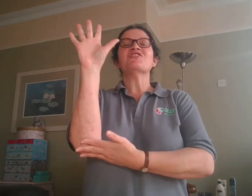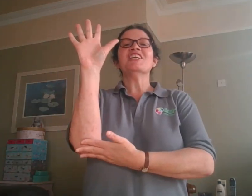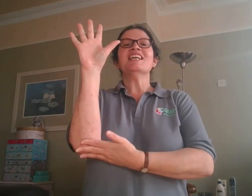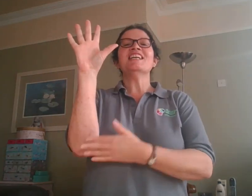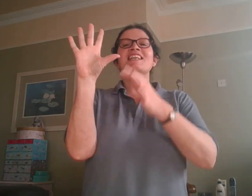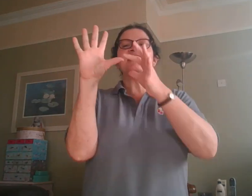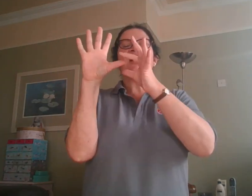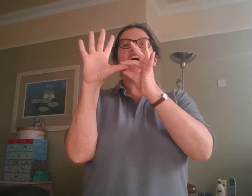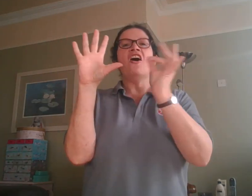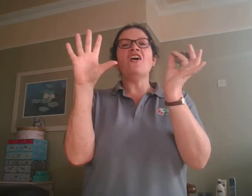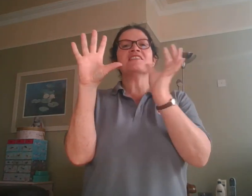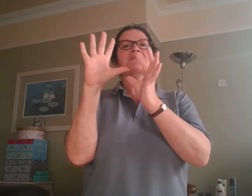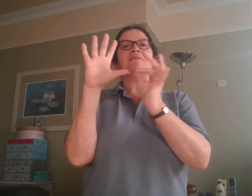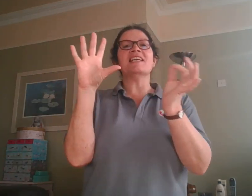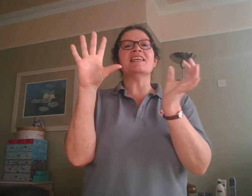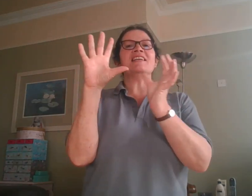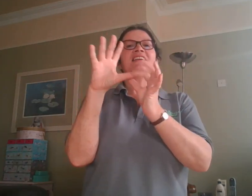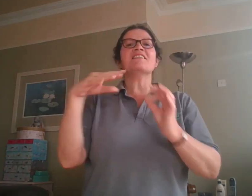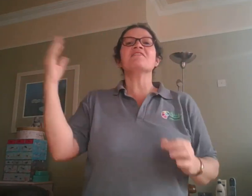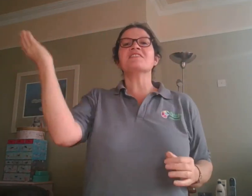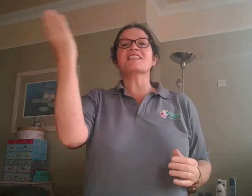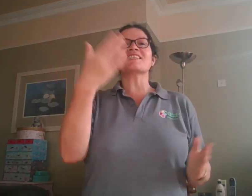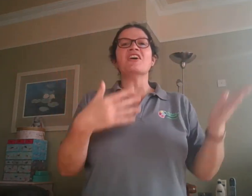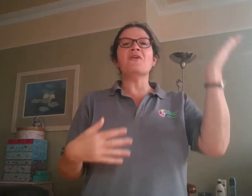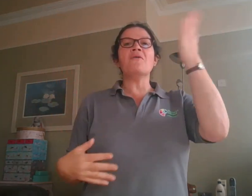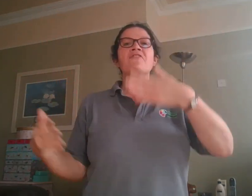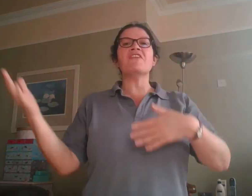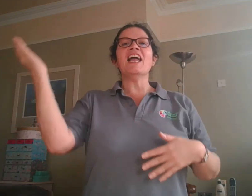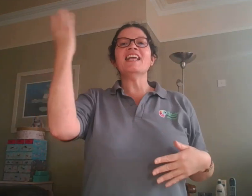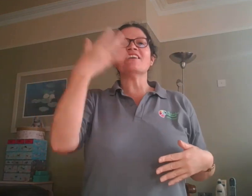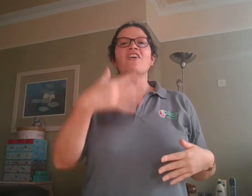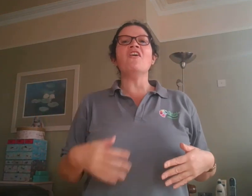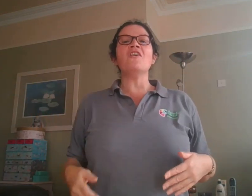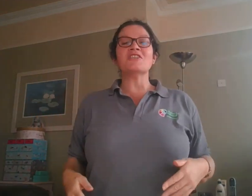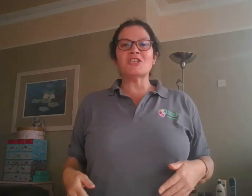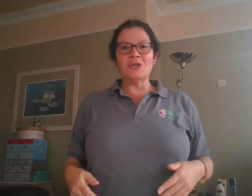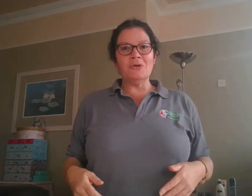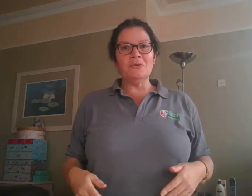trees, autumn leaves, a snowflake or two.